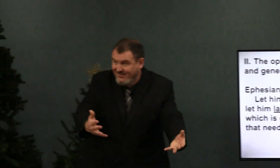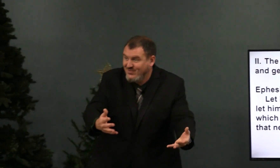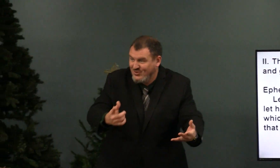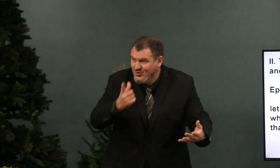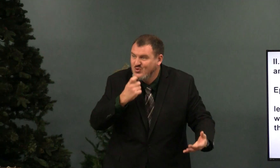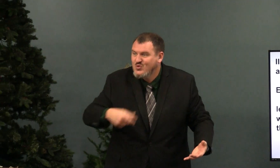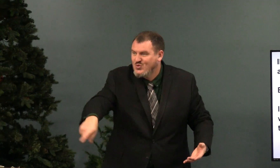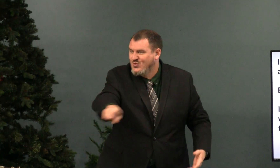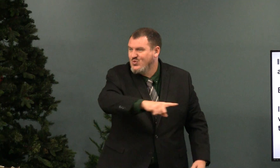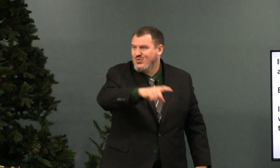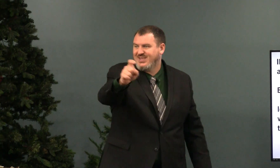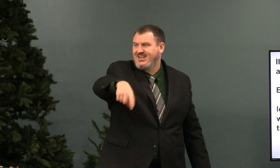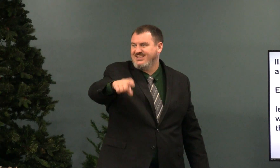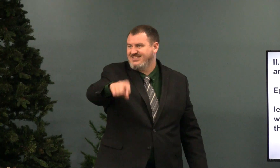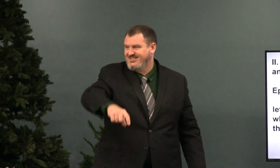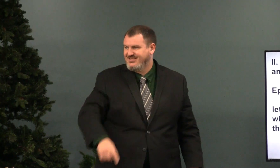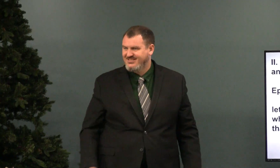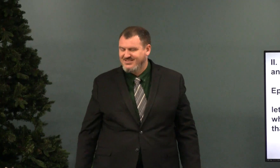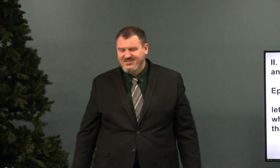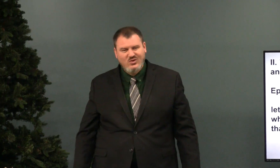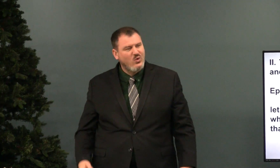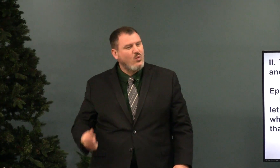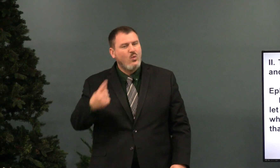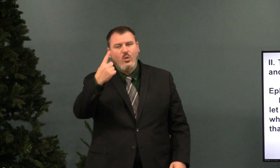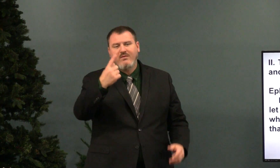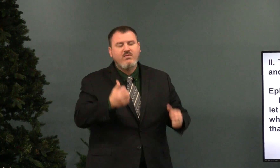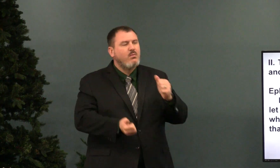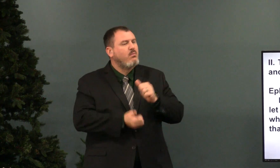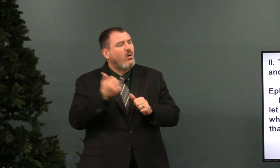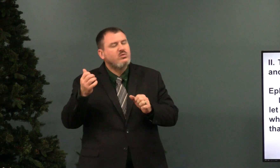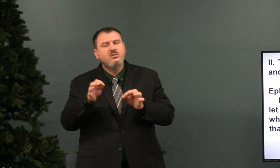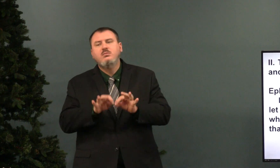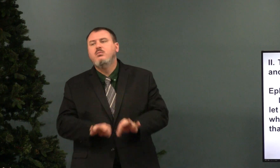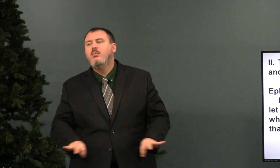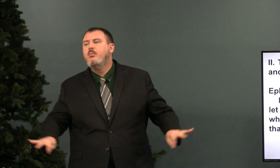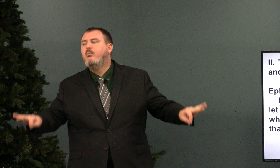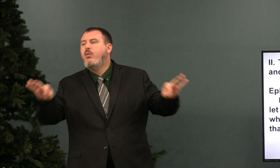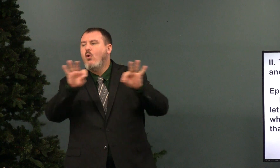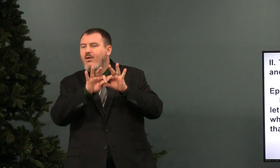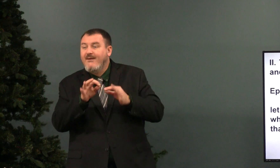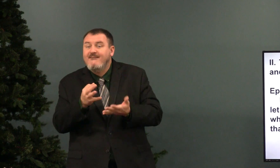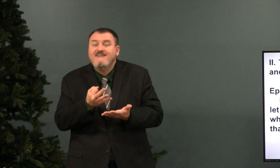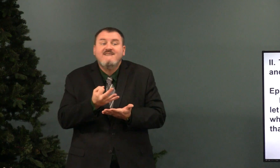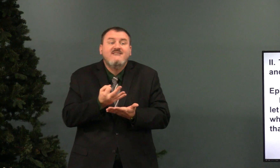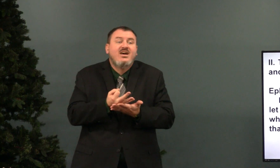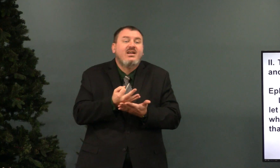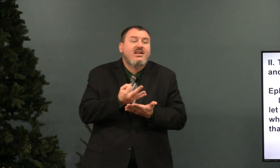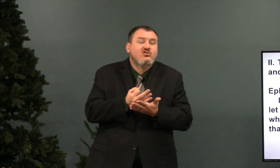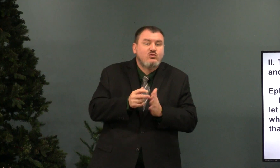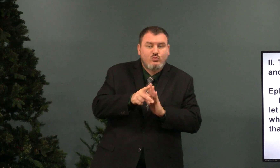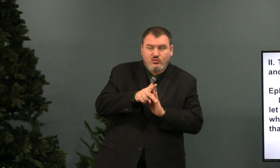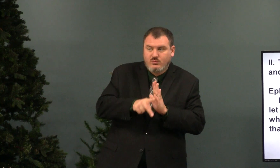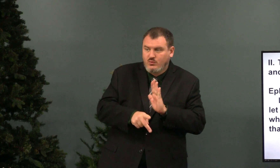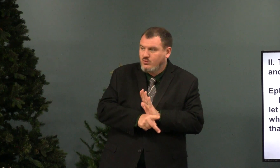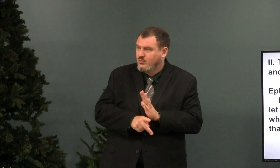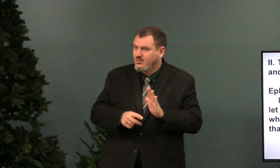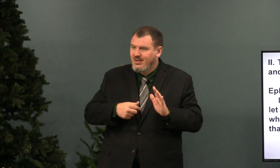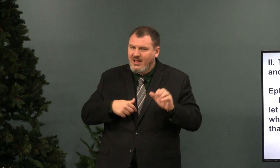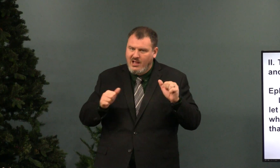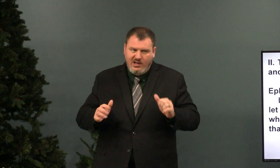to him that needeth. One of the most important financial principles